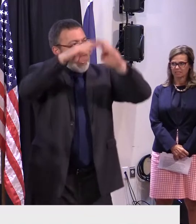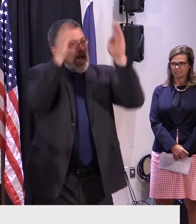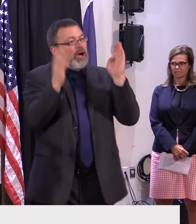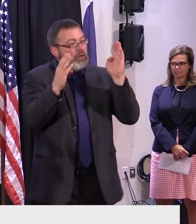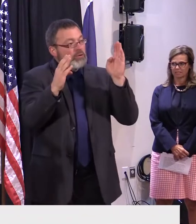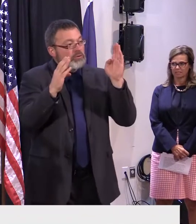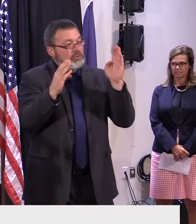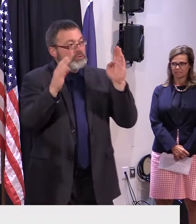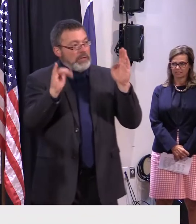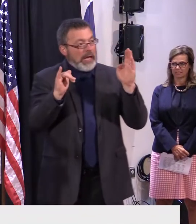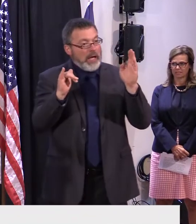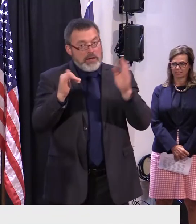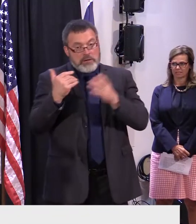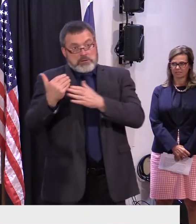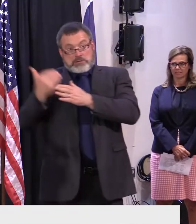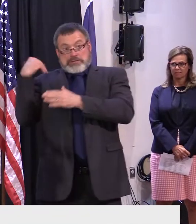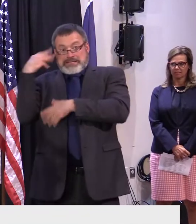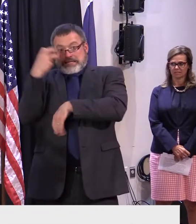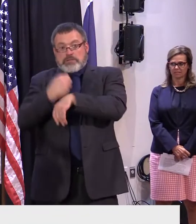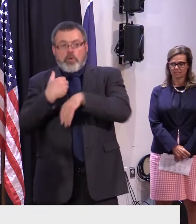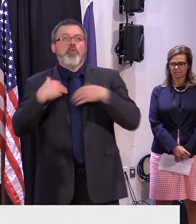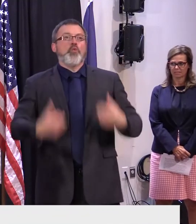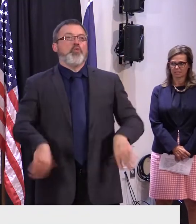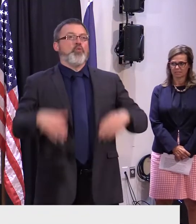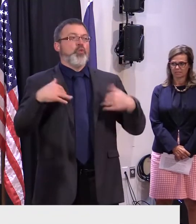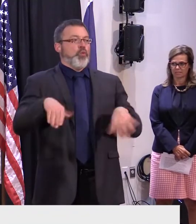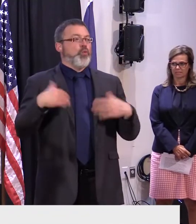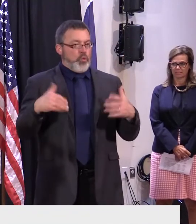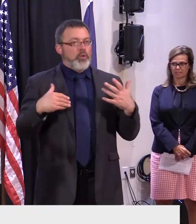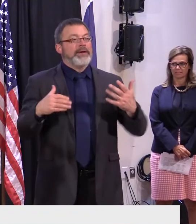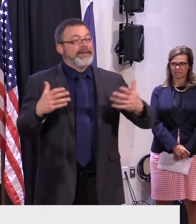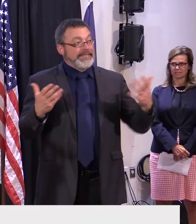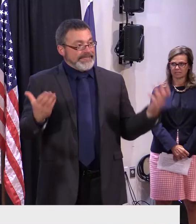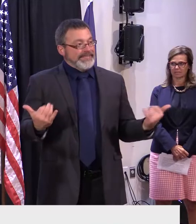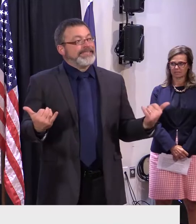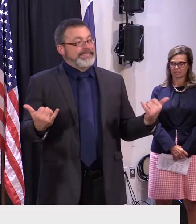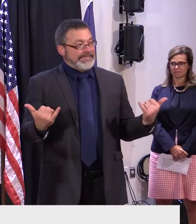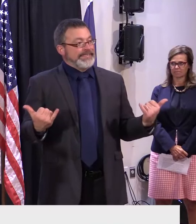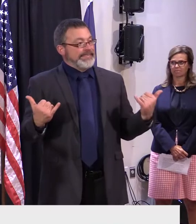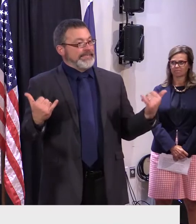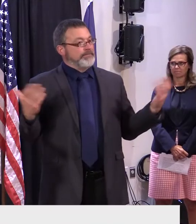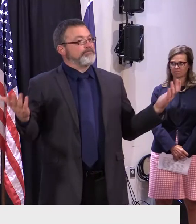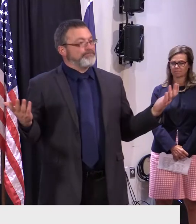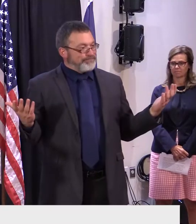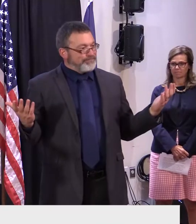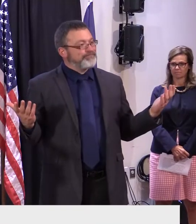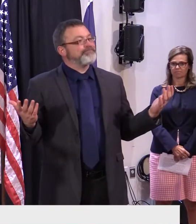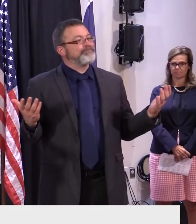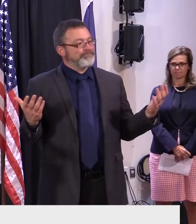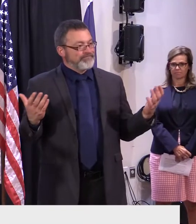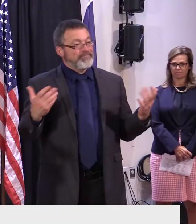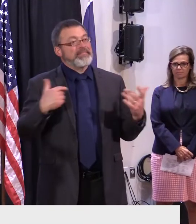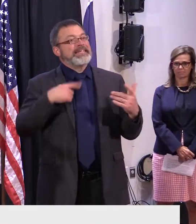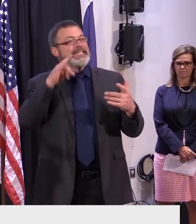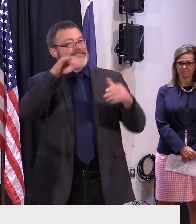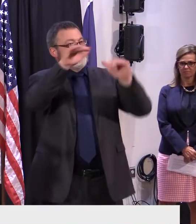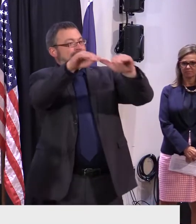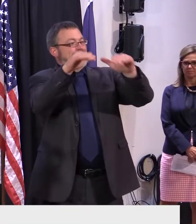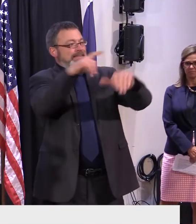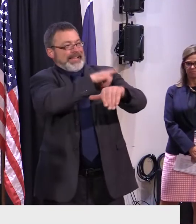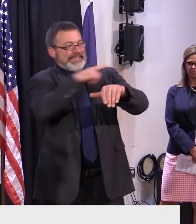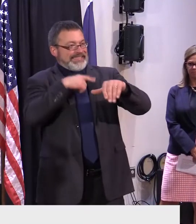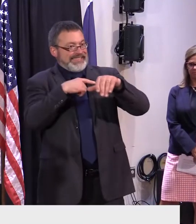Vermont has ever seen. And now we've been able to convince the legislature that $250